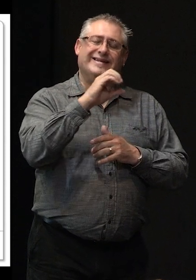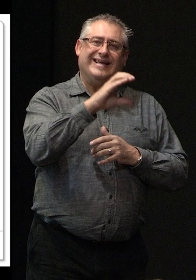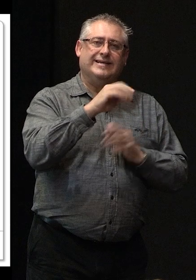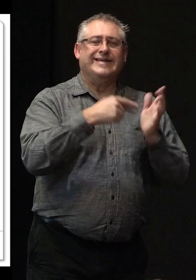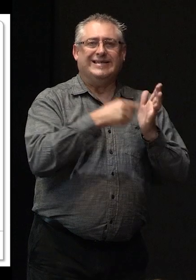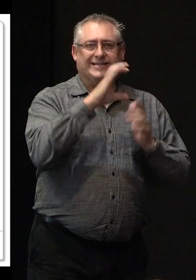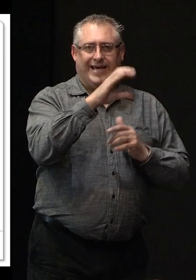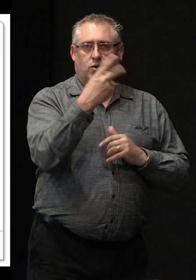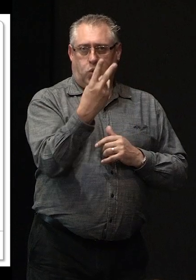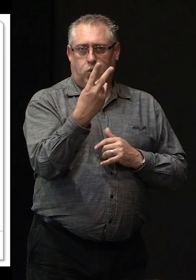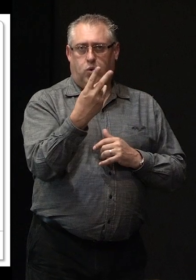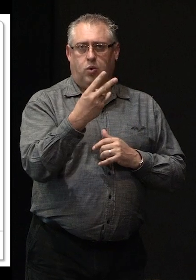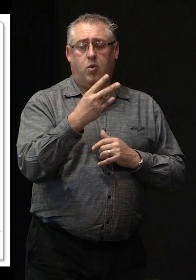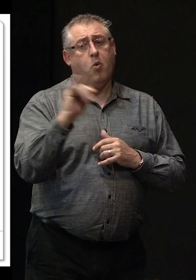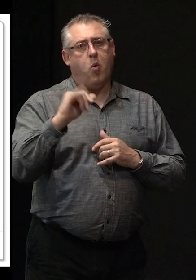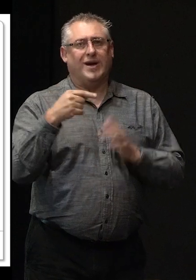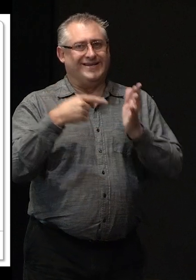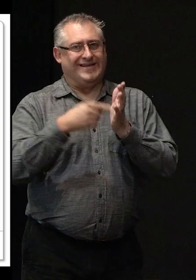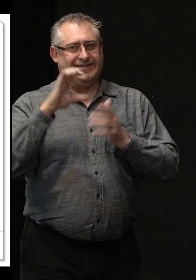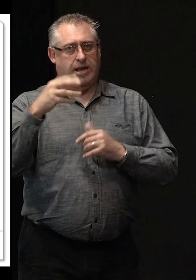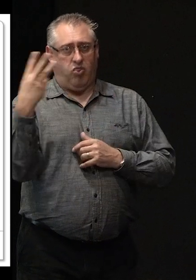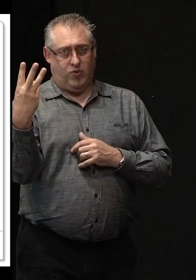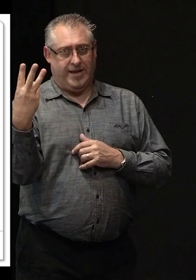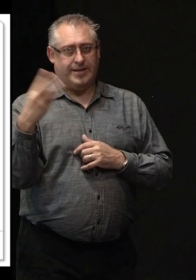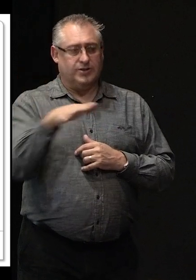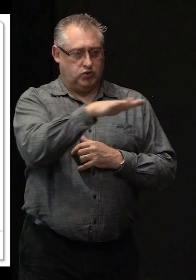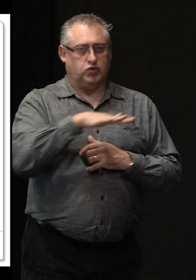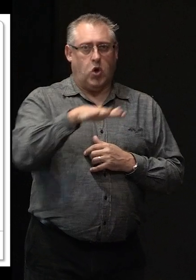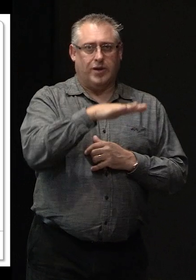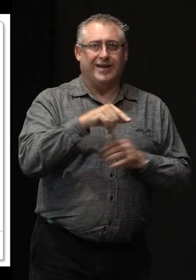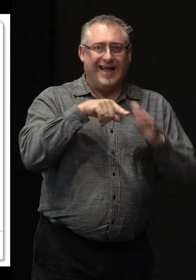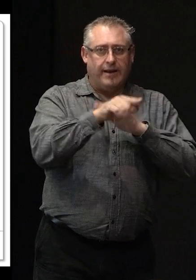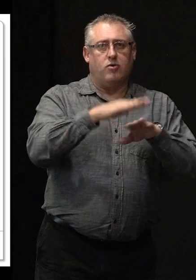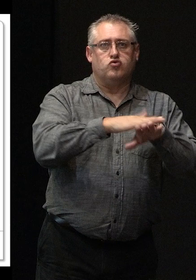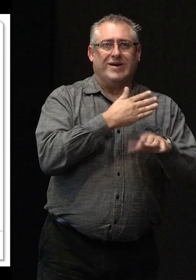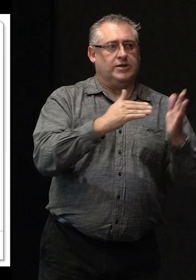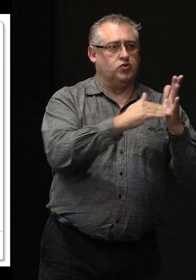and particularly your TC3 sites in the green zone